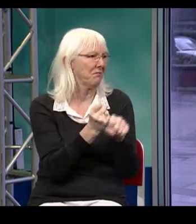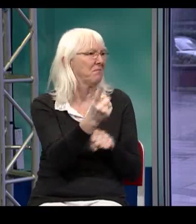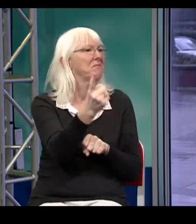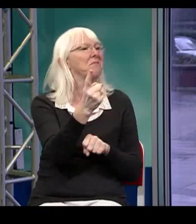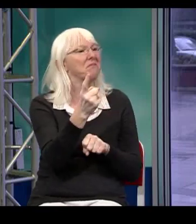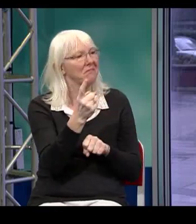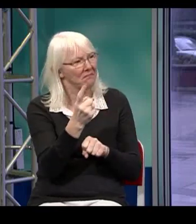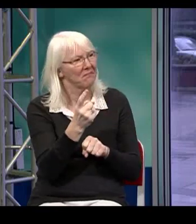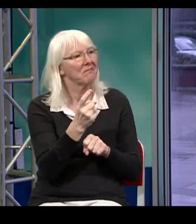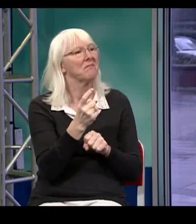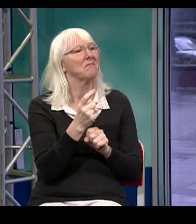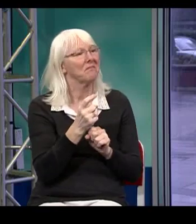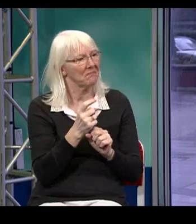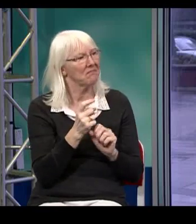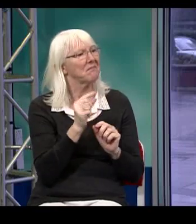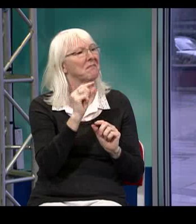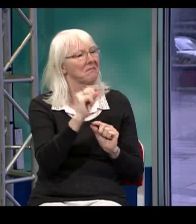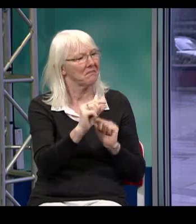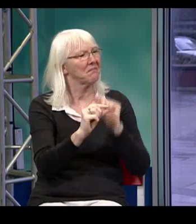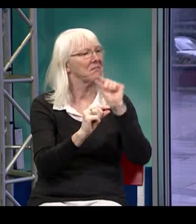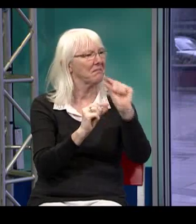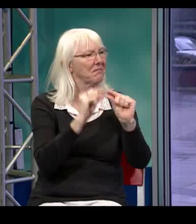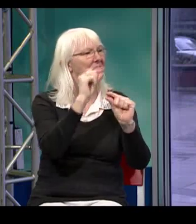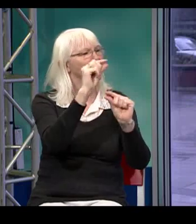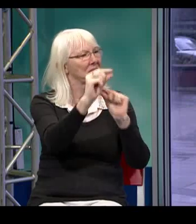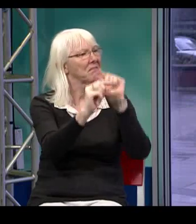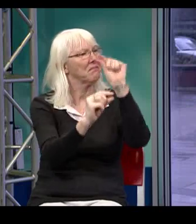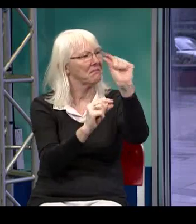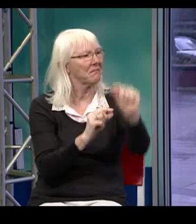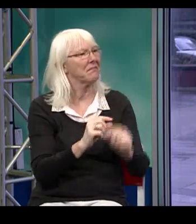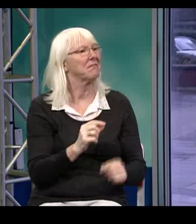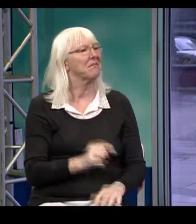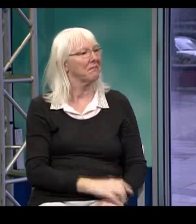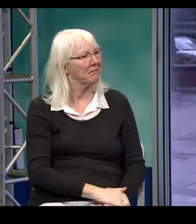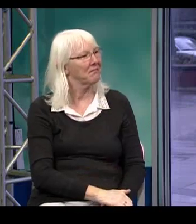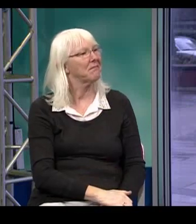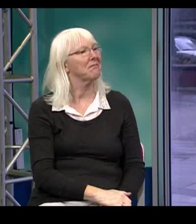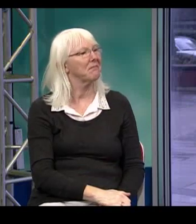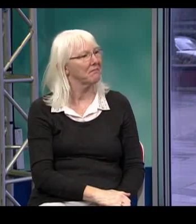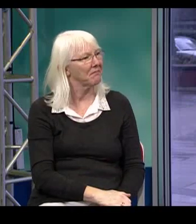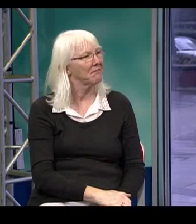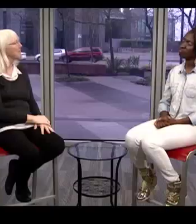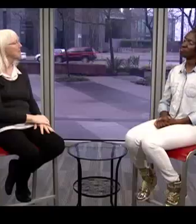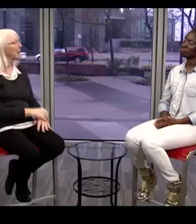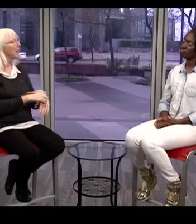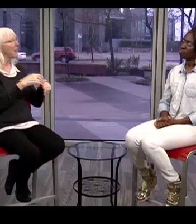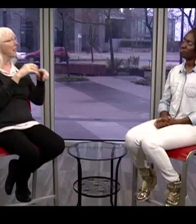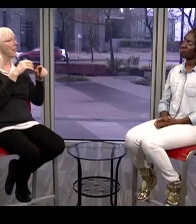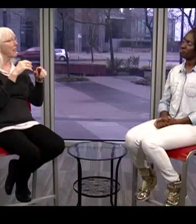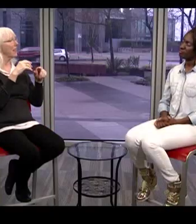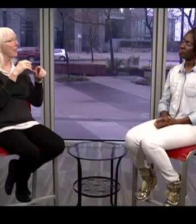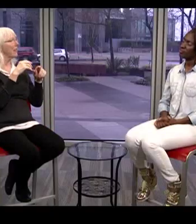interpreters join our roster. So it slowly builds up the pool of interpreters that have to draw from.